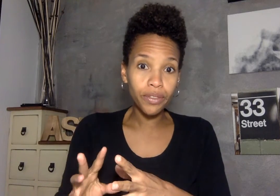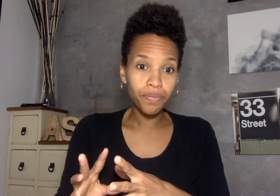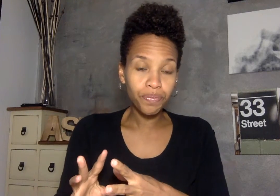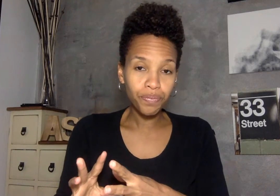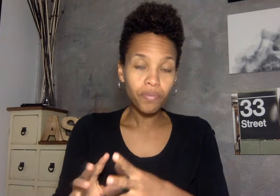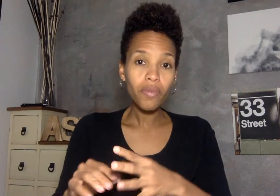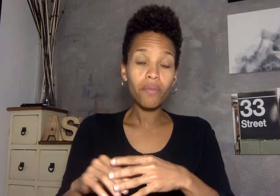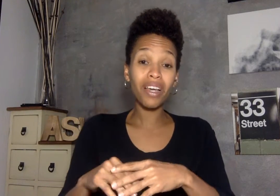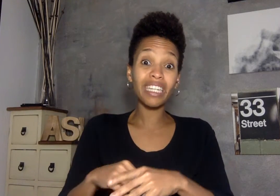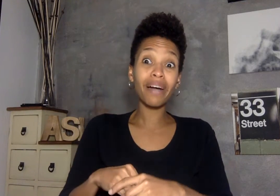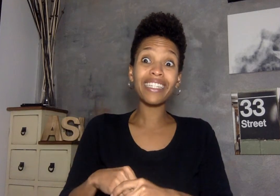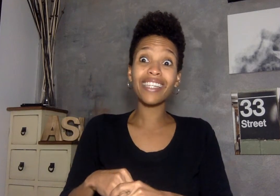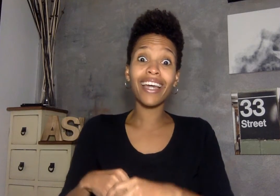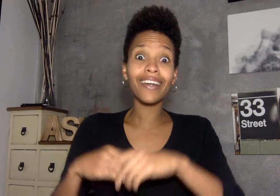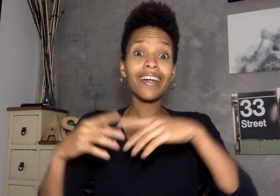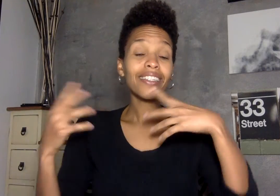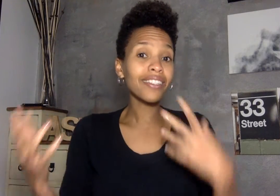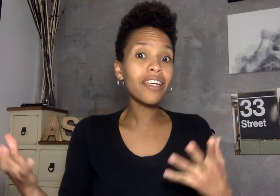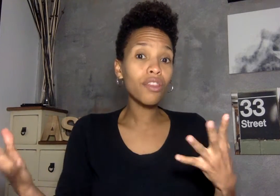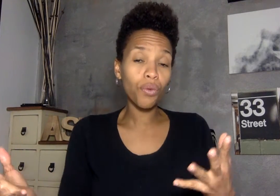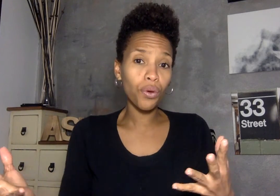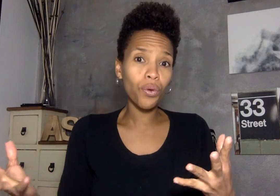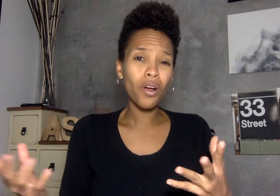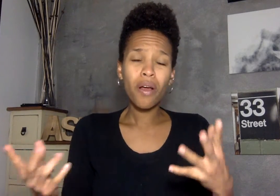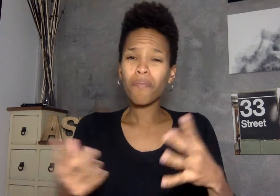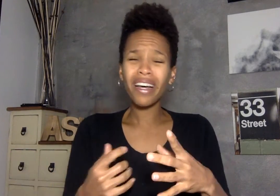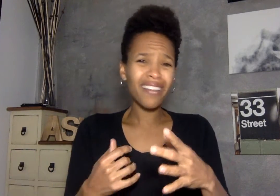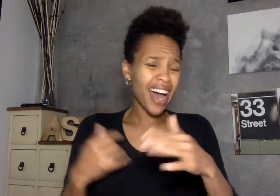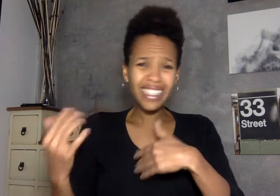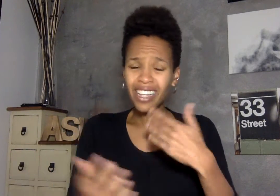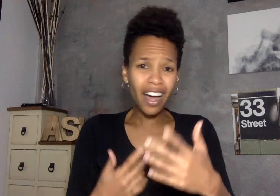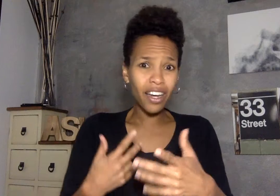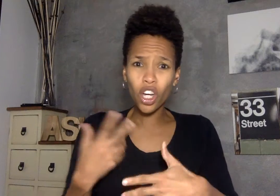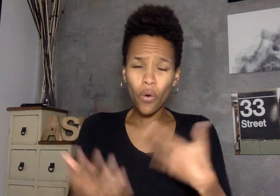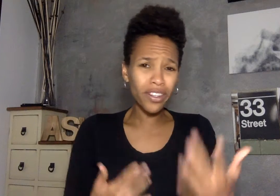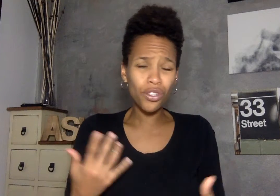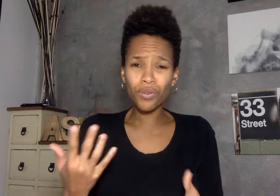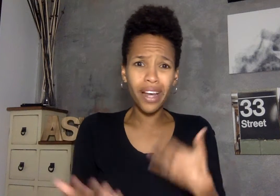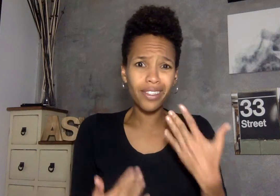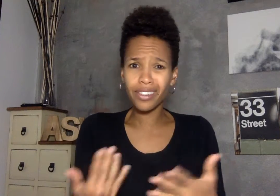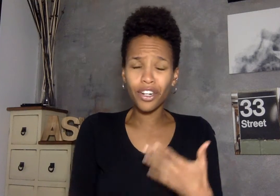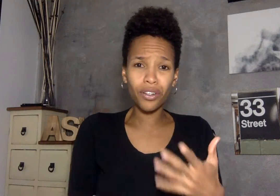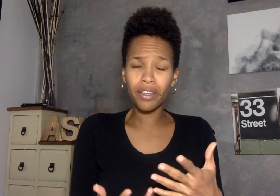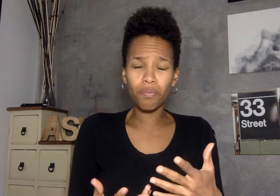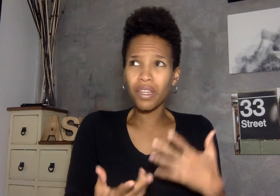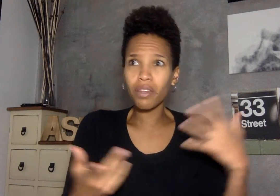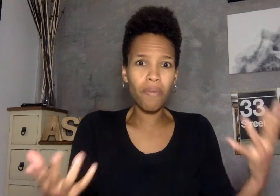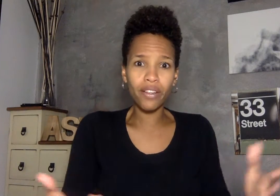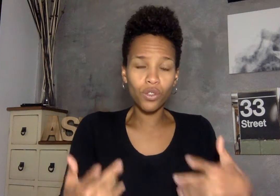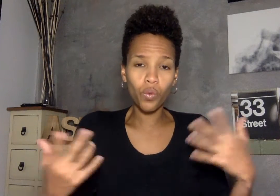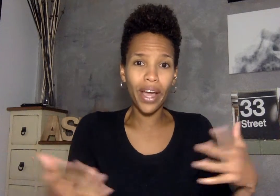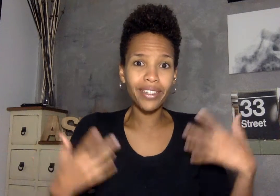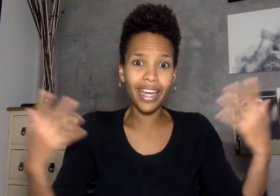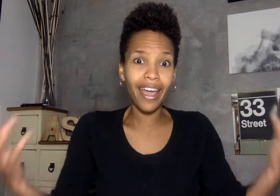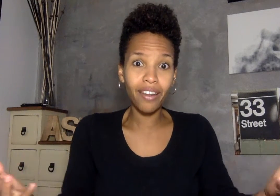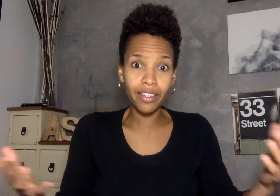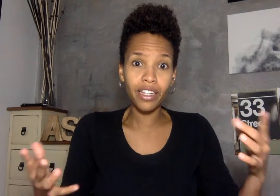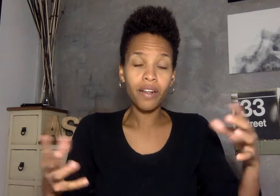because i might say see-through but that's not going to necessarily be the best way to handle it